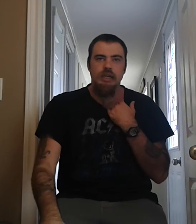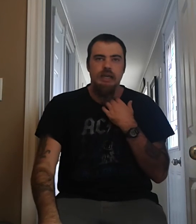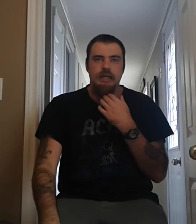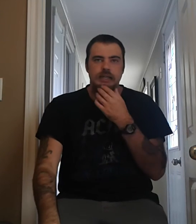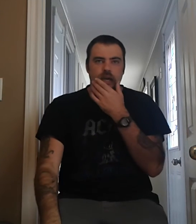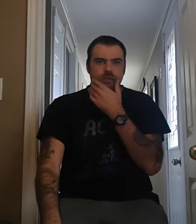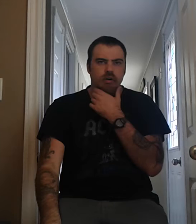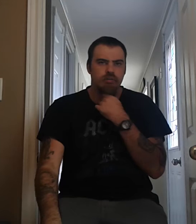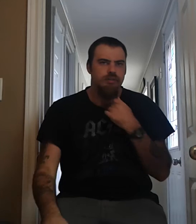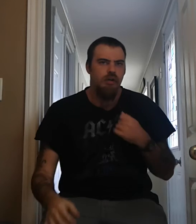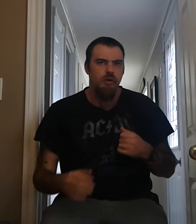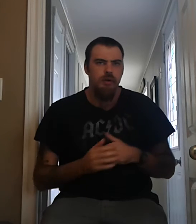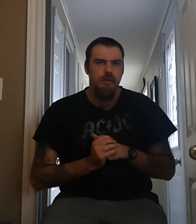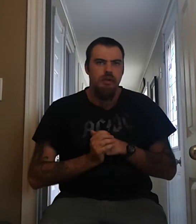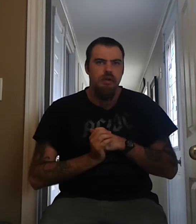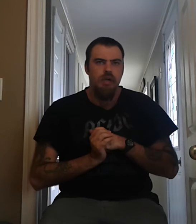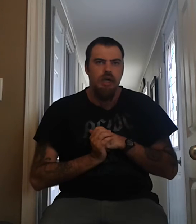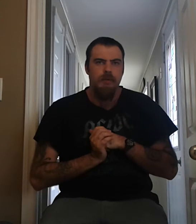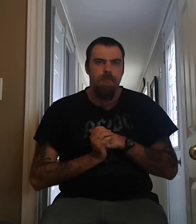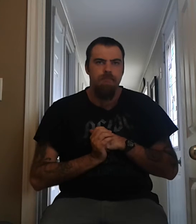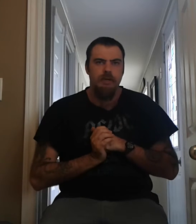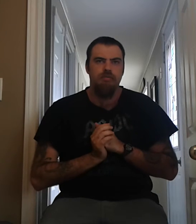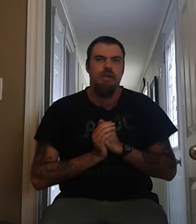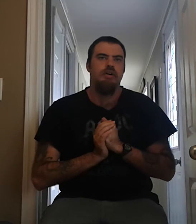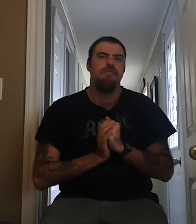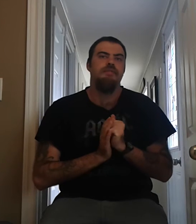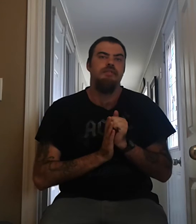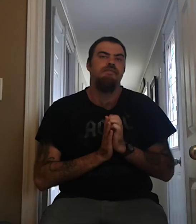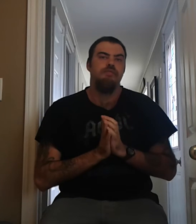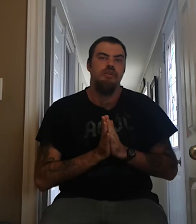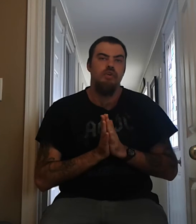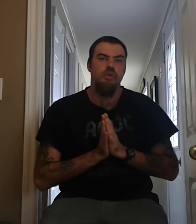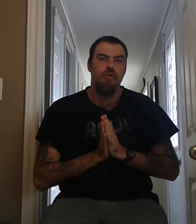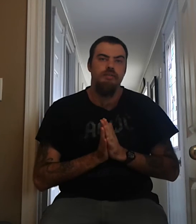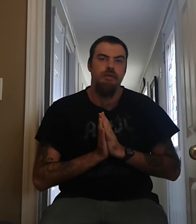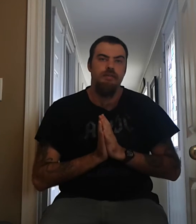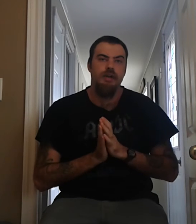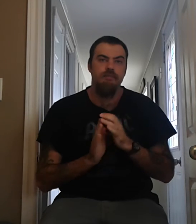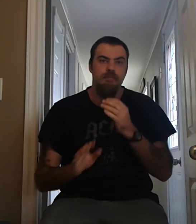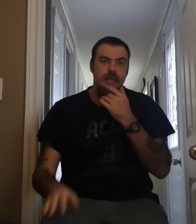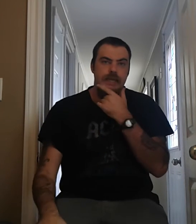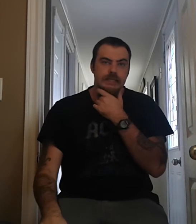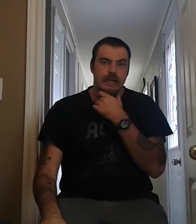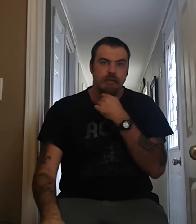And, um, also, um, Mick Ralphs, who was with, um, the band, um,